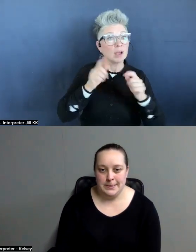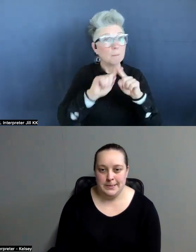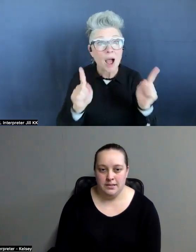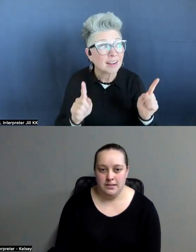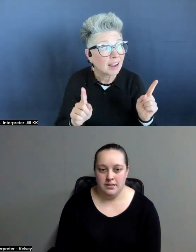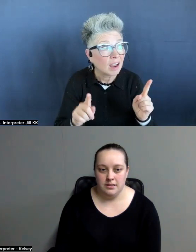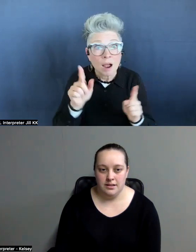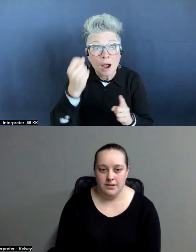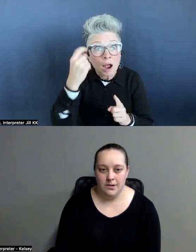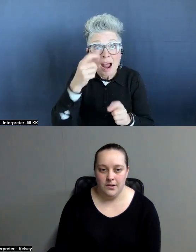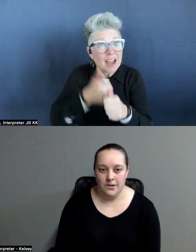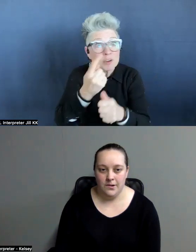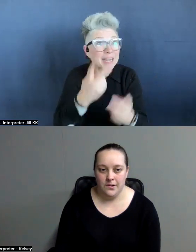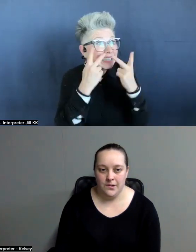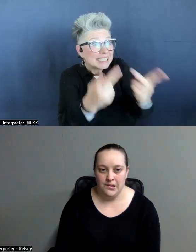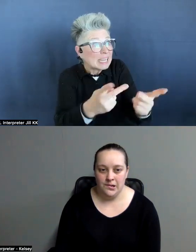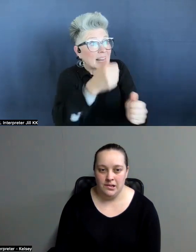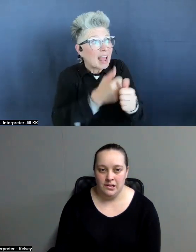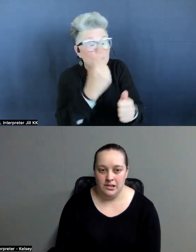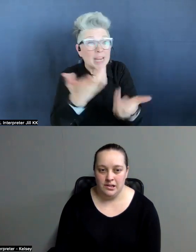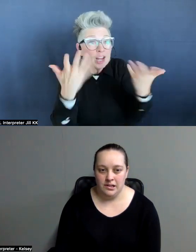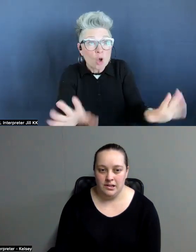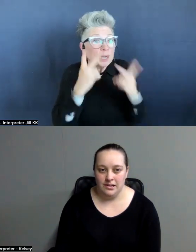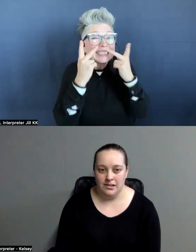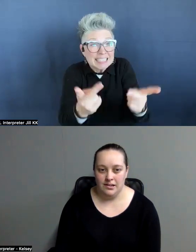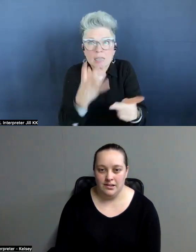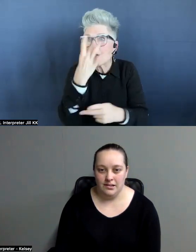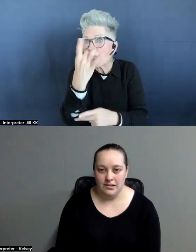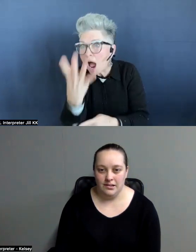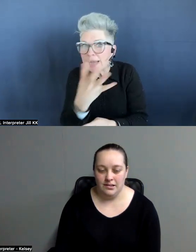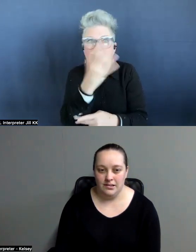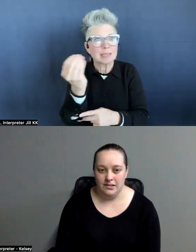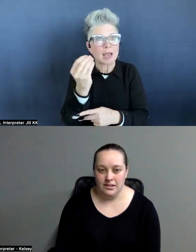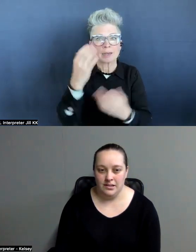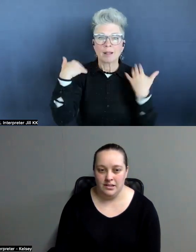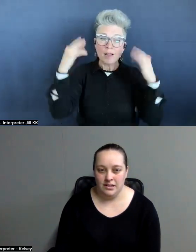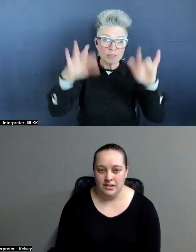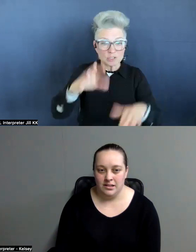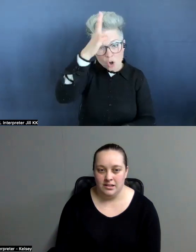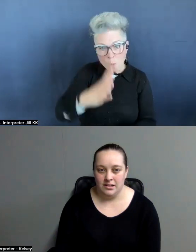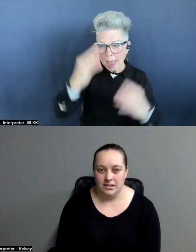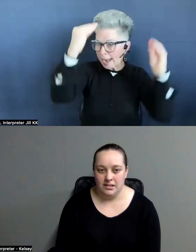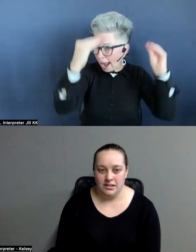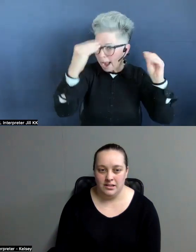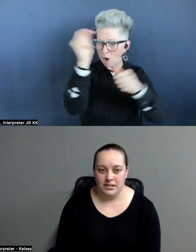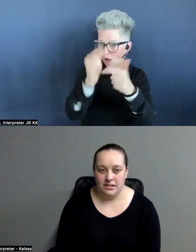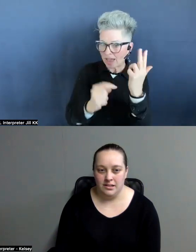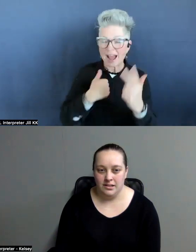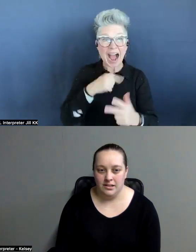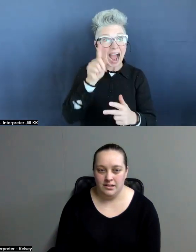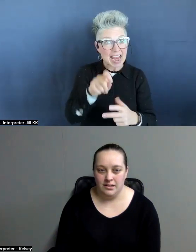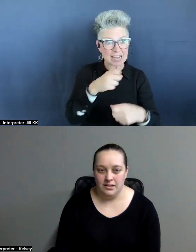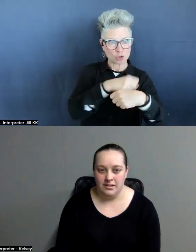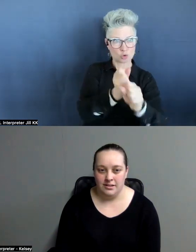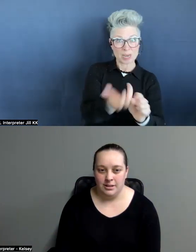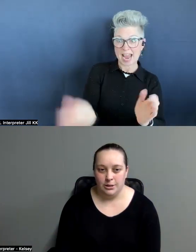had seen every sparkly light and every red snowman hat and all that stuff. And I had to recreate it for